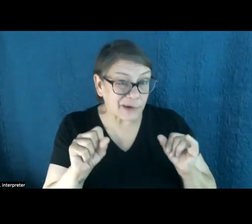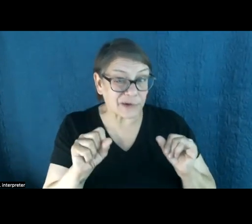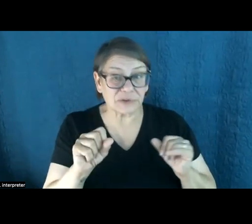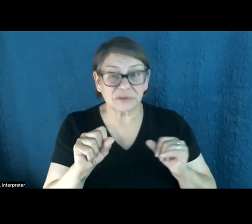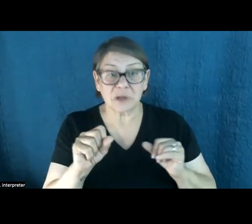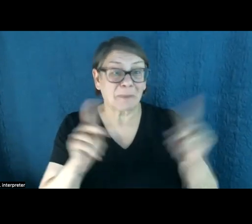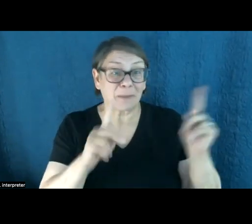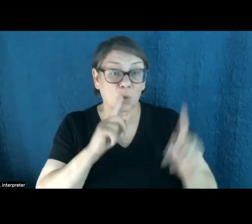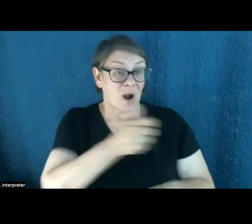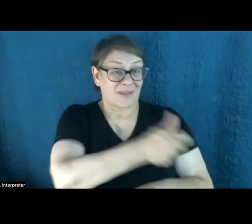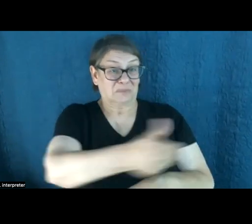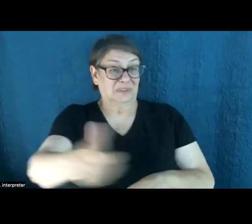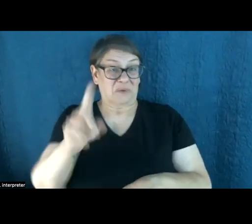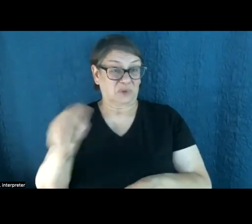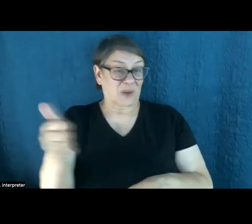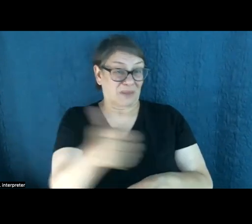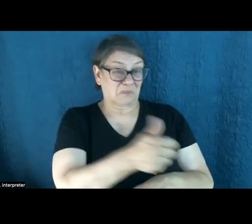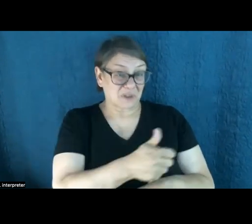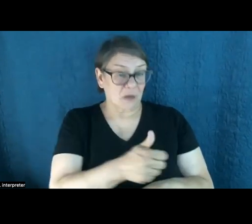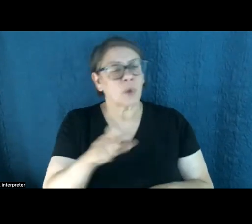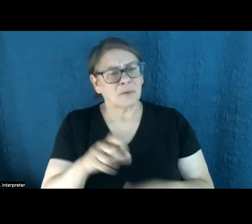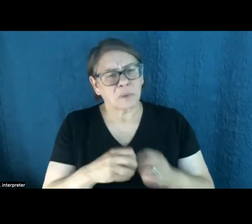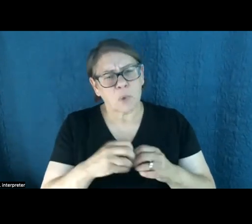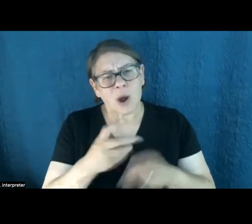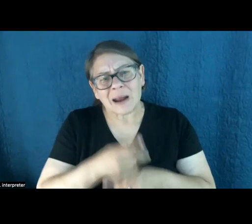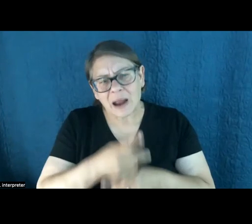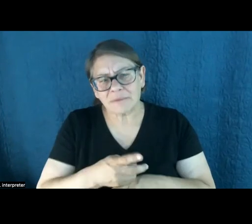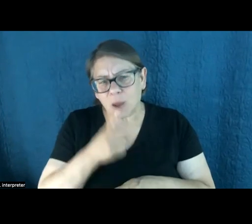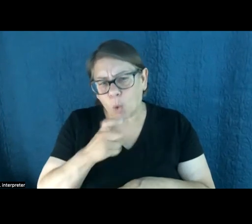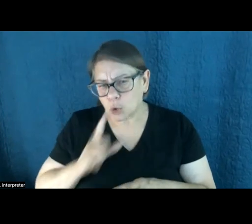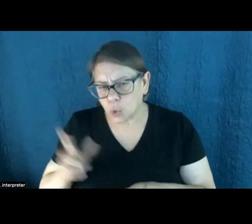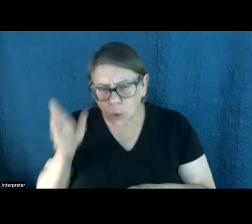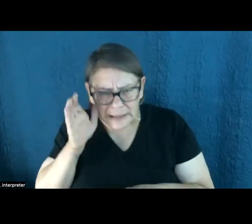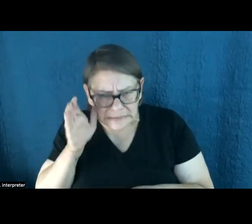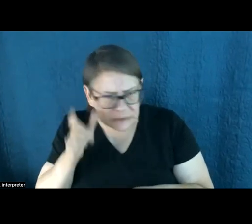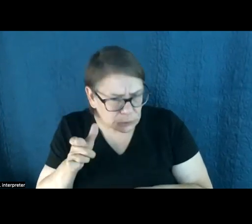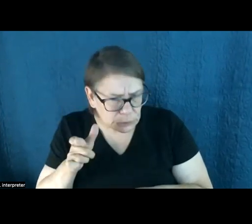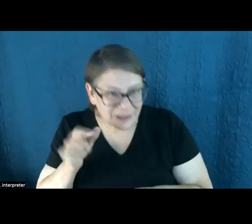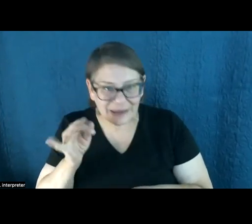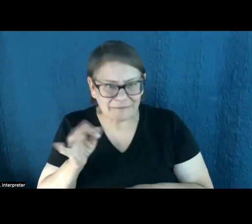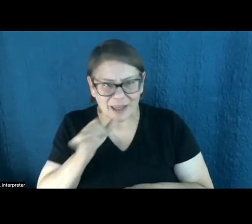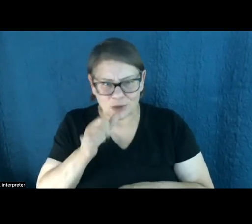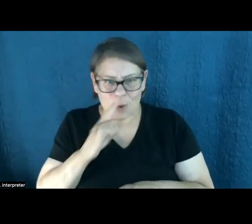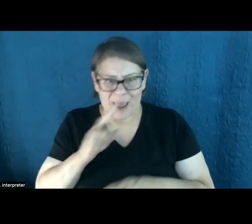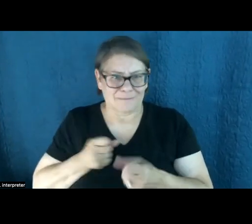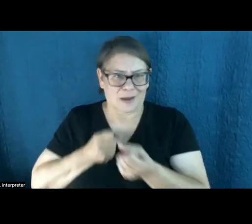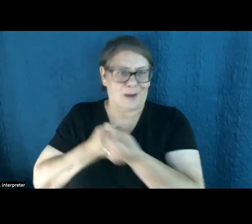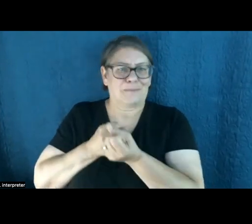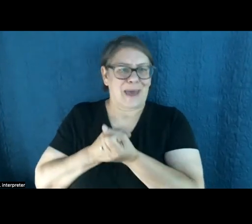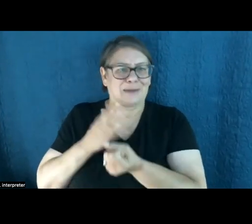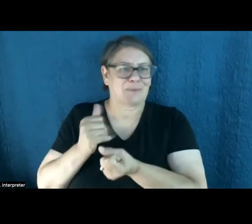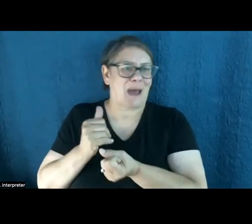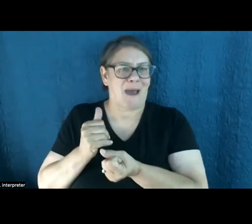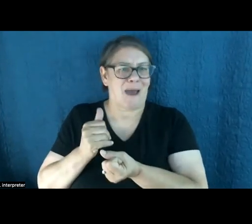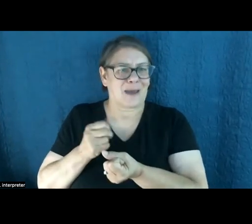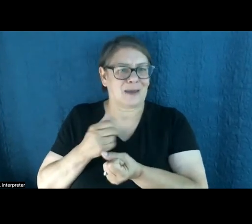out there on their own doing it. You've to be a little more careful with who you're listening to there when you have folks who aren't backed by a sort of reputable news publication,